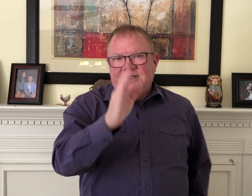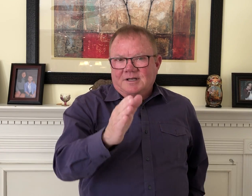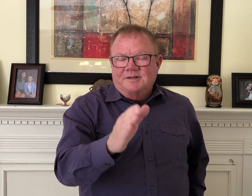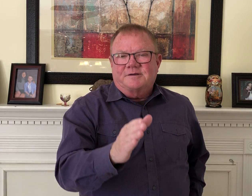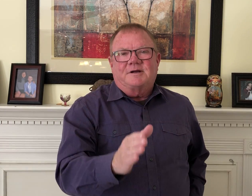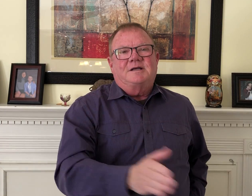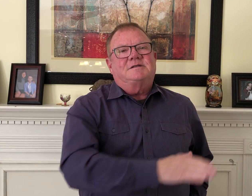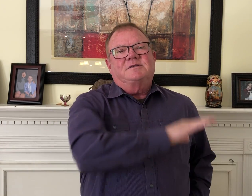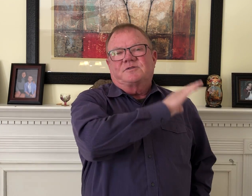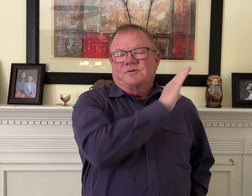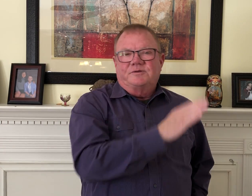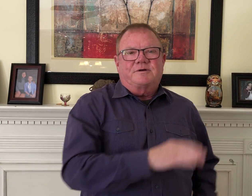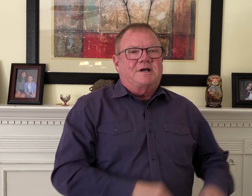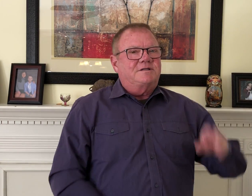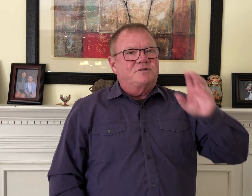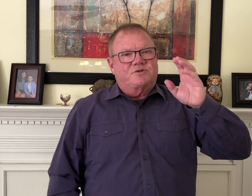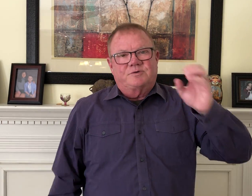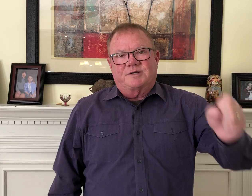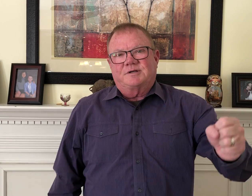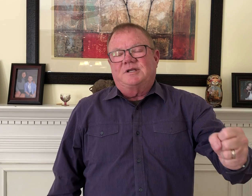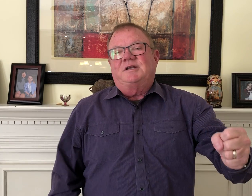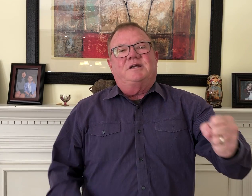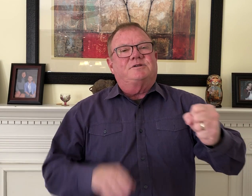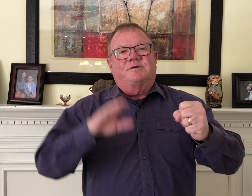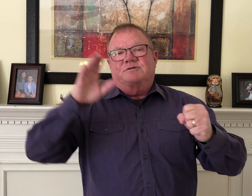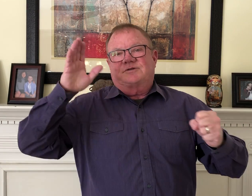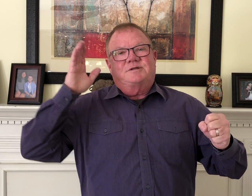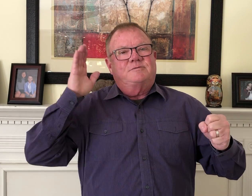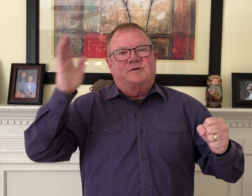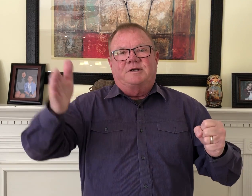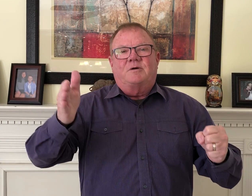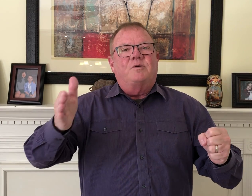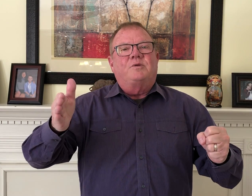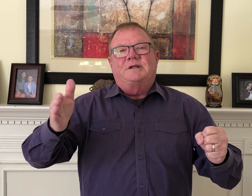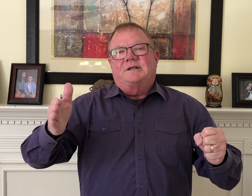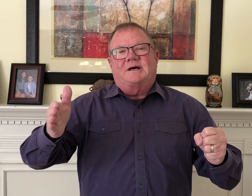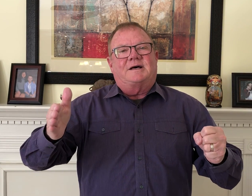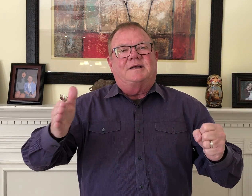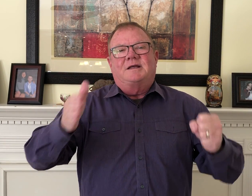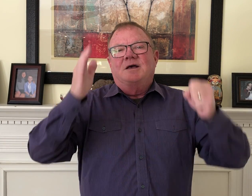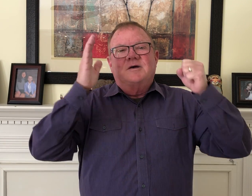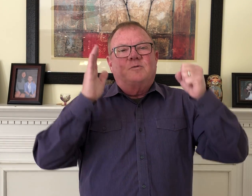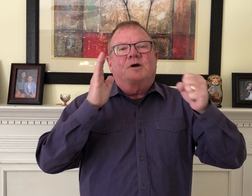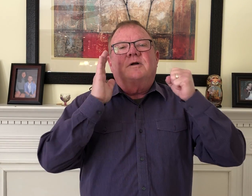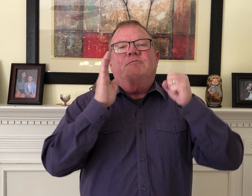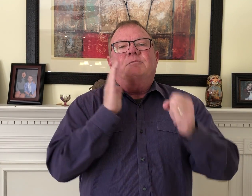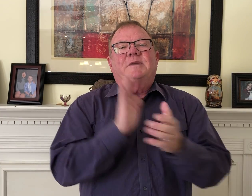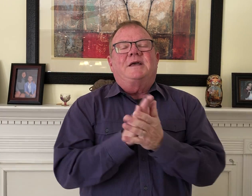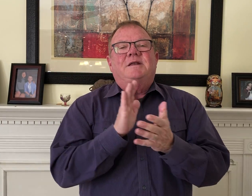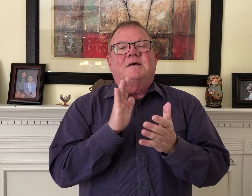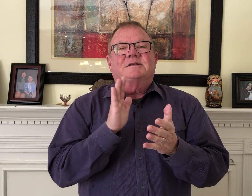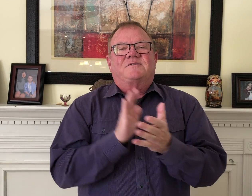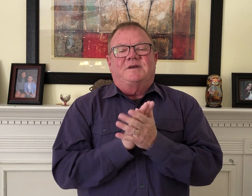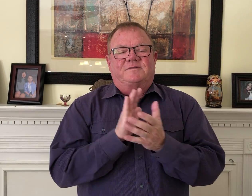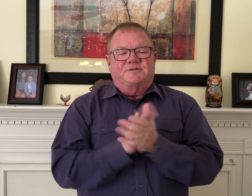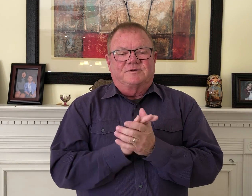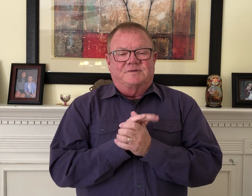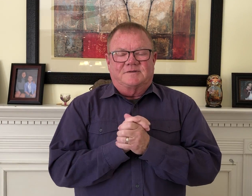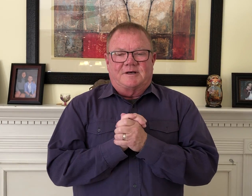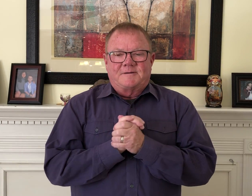middle of the crisis, through the crisis, through our teenage years, till we're old and die. We're going to remain as faithful servants of God.